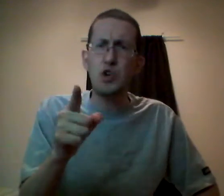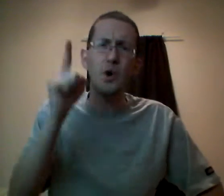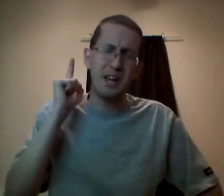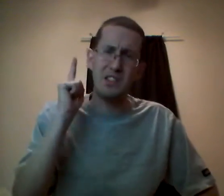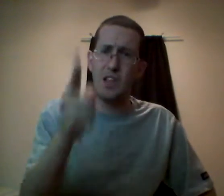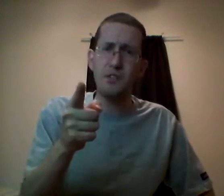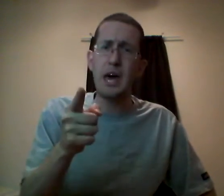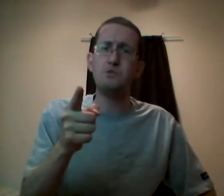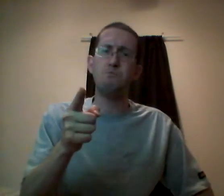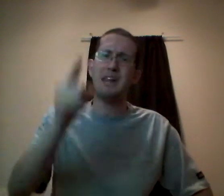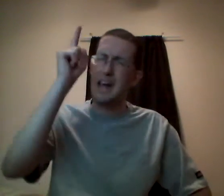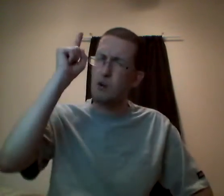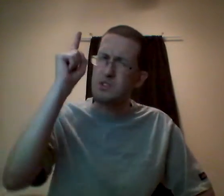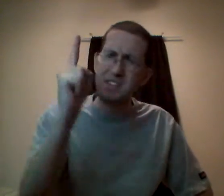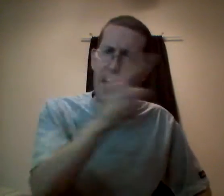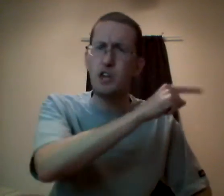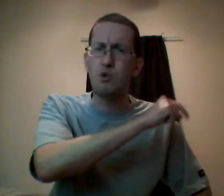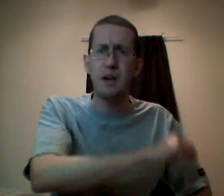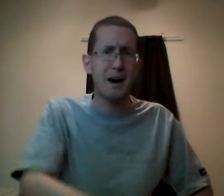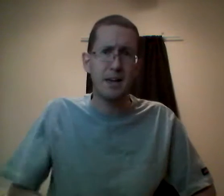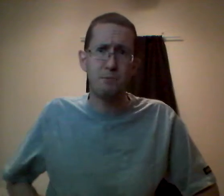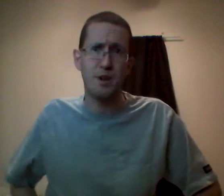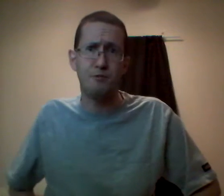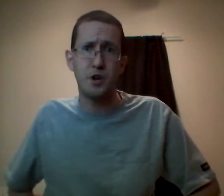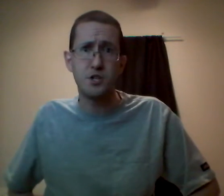you and I love the games you made and how dare you claim my gameplay footage.